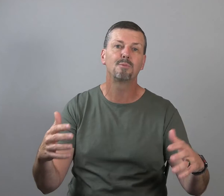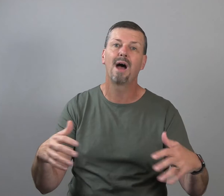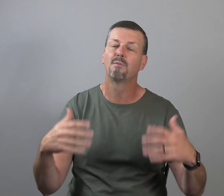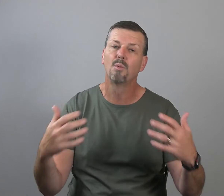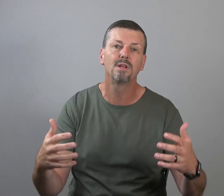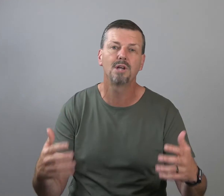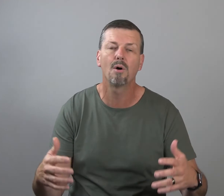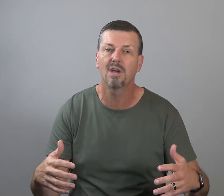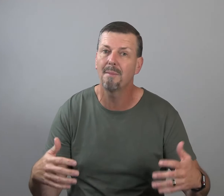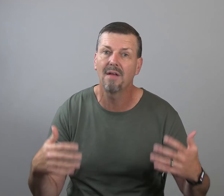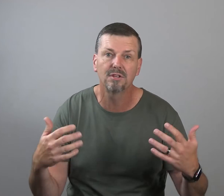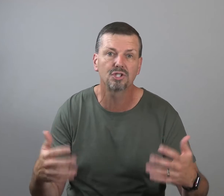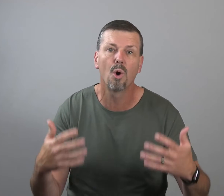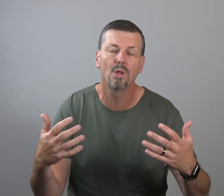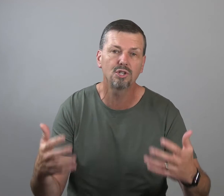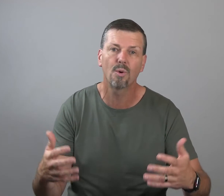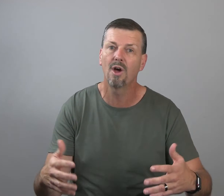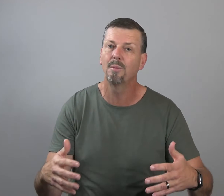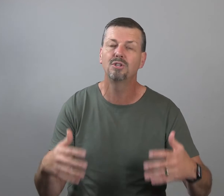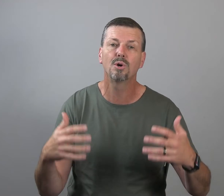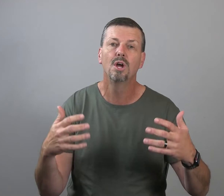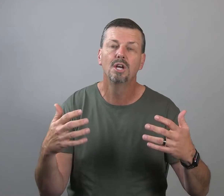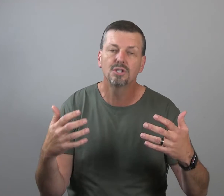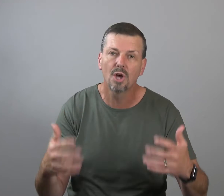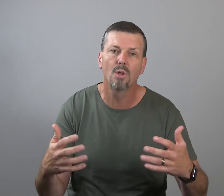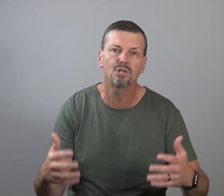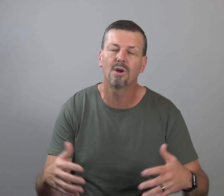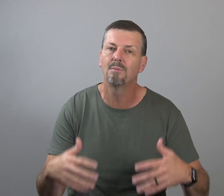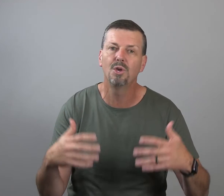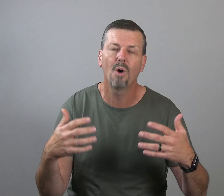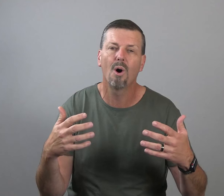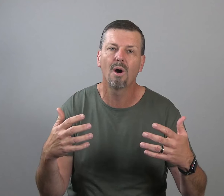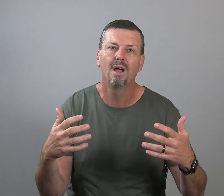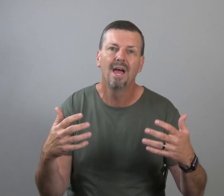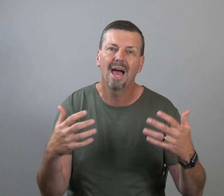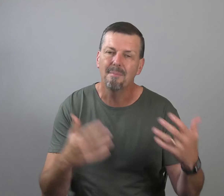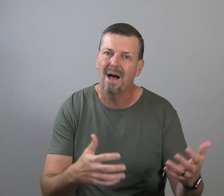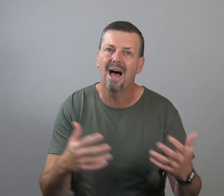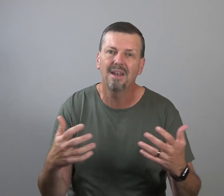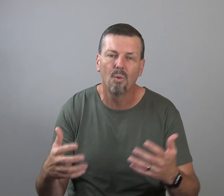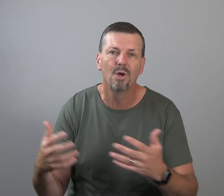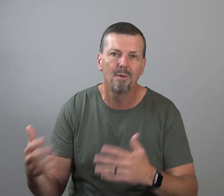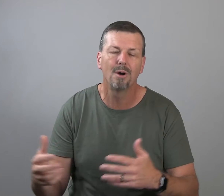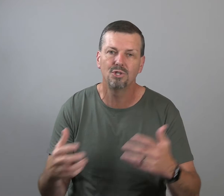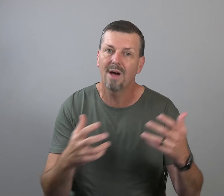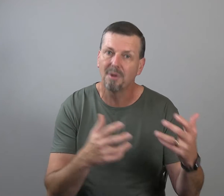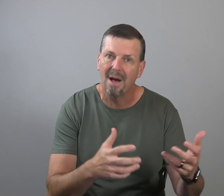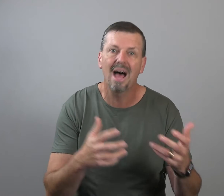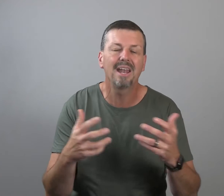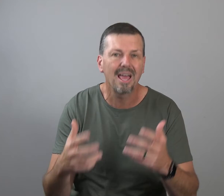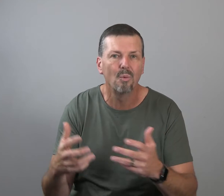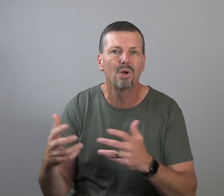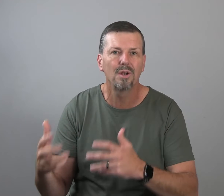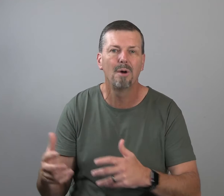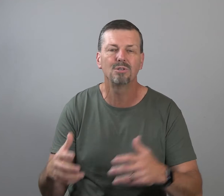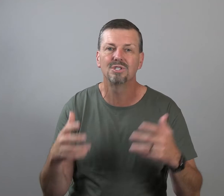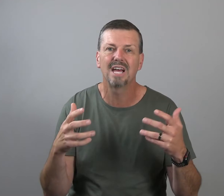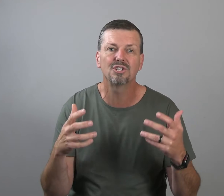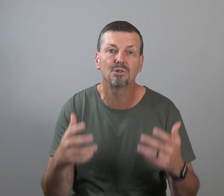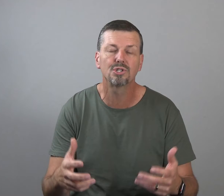your mind, we're really talking about the soulish realm. In your soulish realm, you are a mind, a will, and emotions. You have a mind, a will, and emotions. That's your